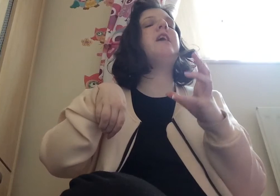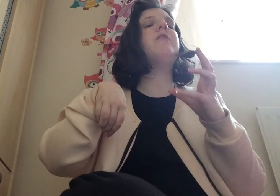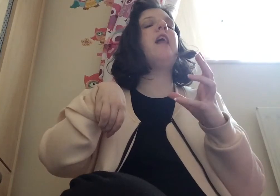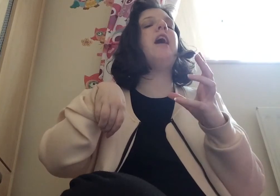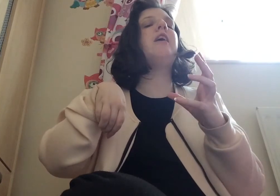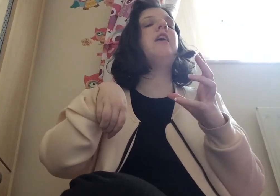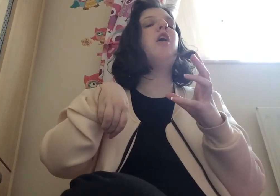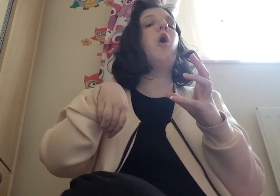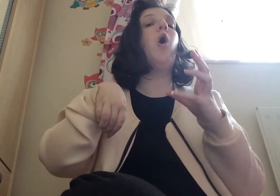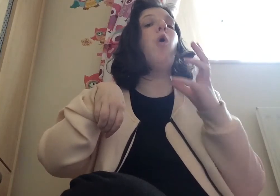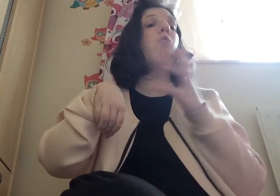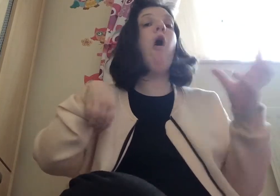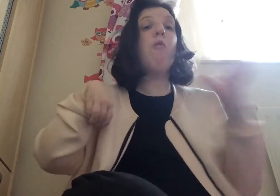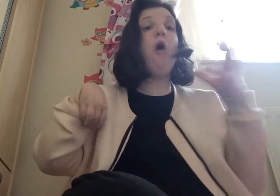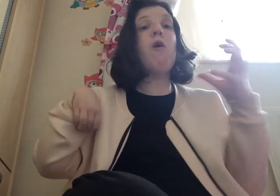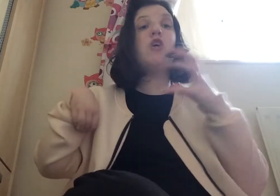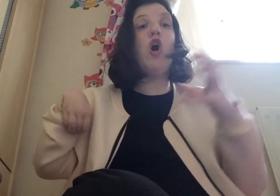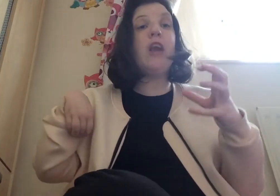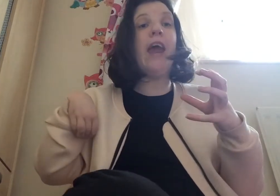i was like what what what courtney